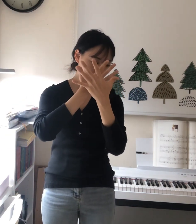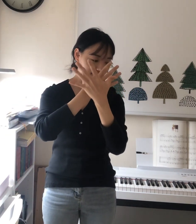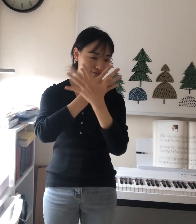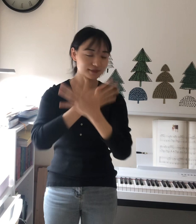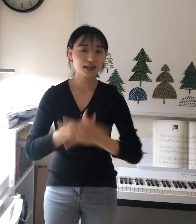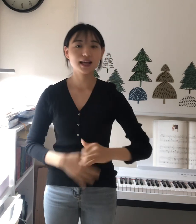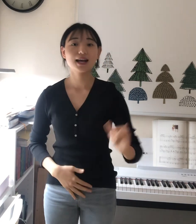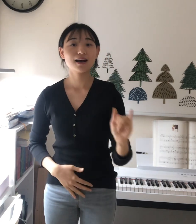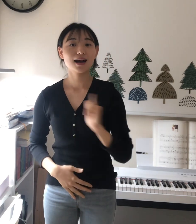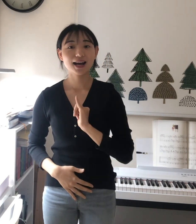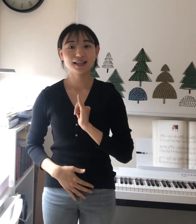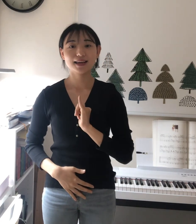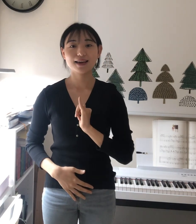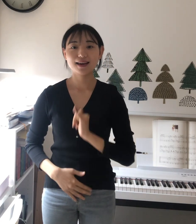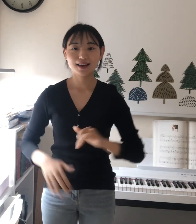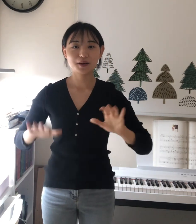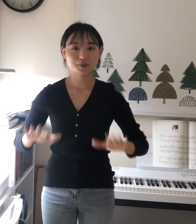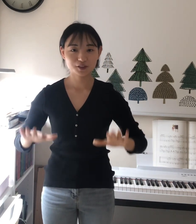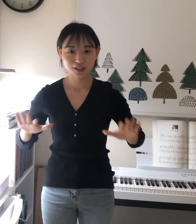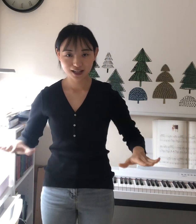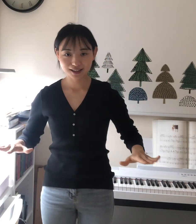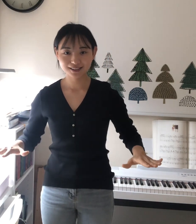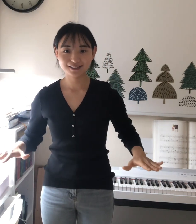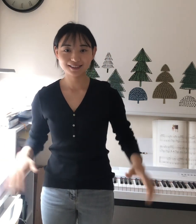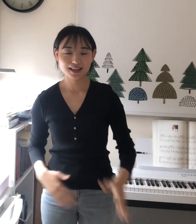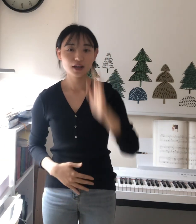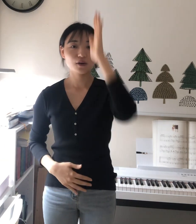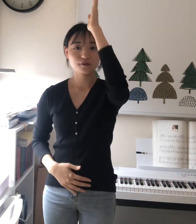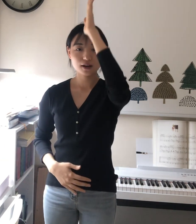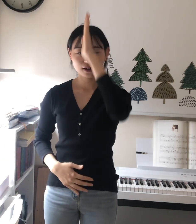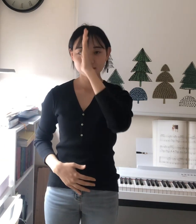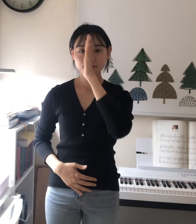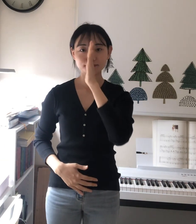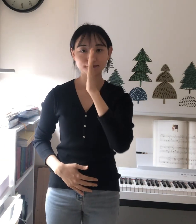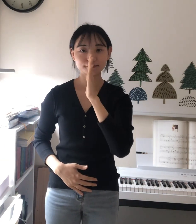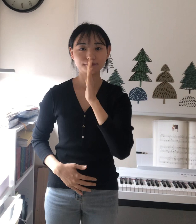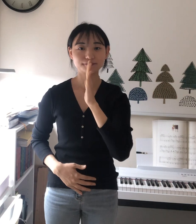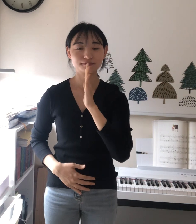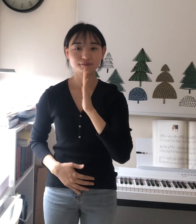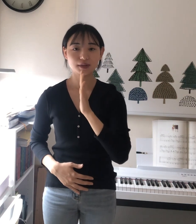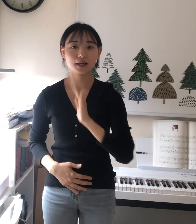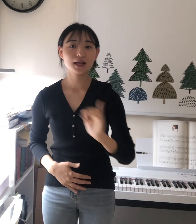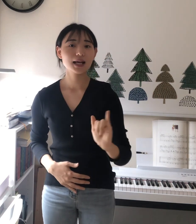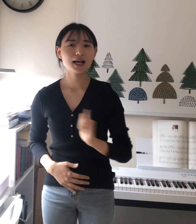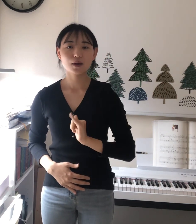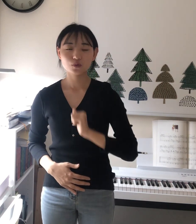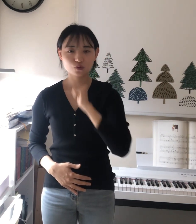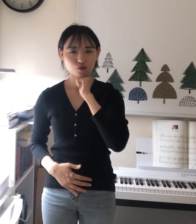I am a child of God I'm no